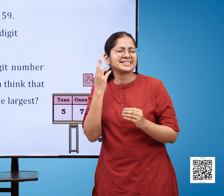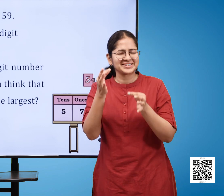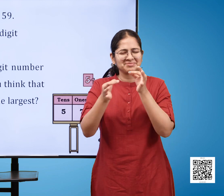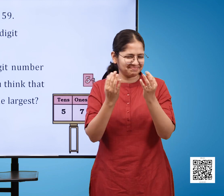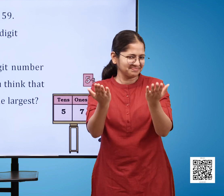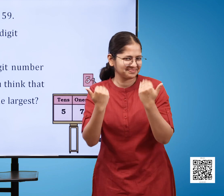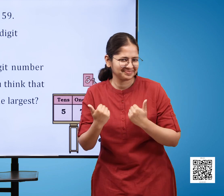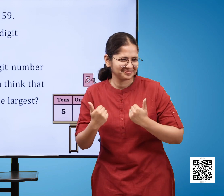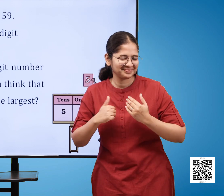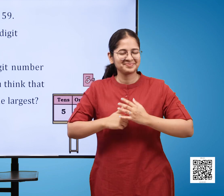largest?